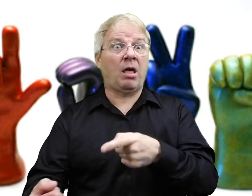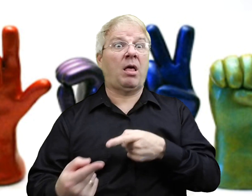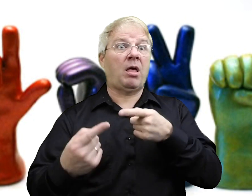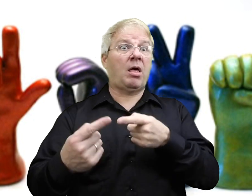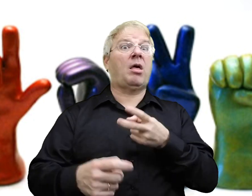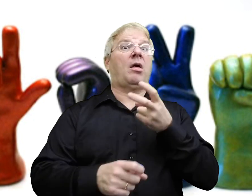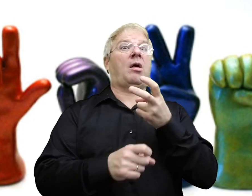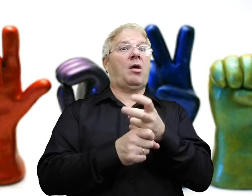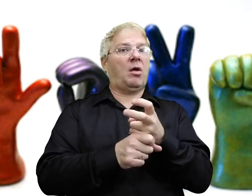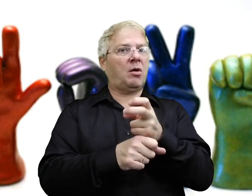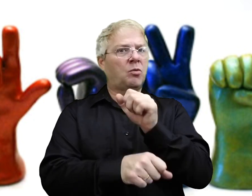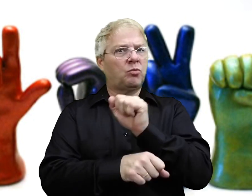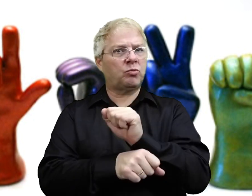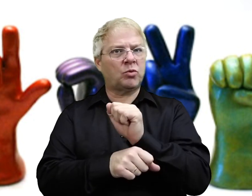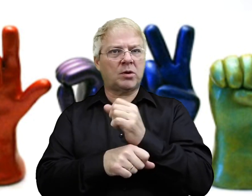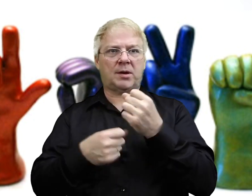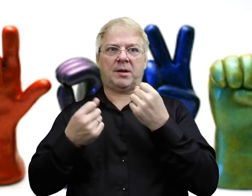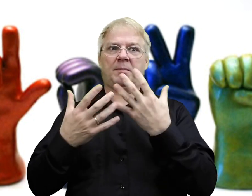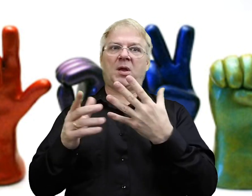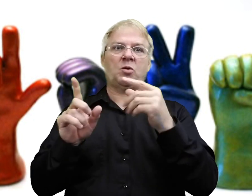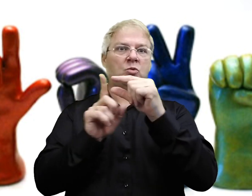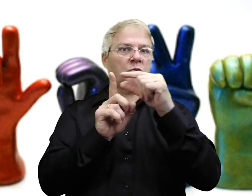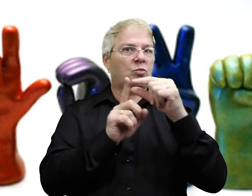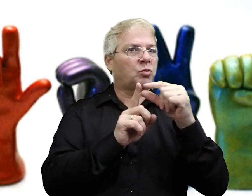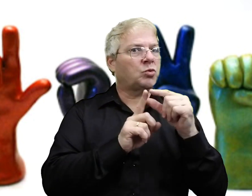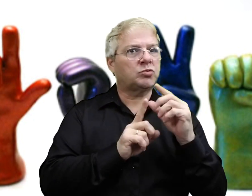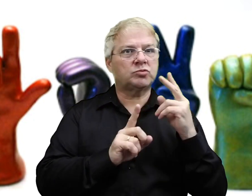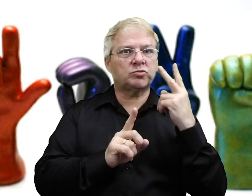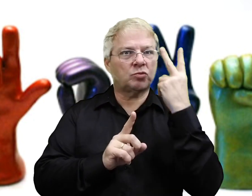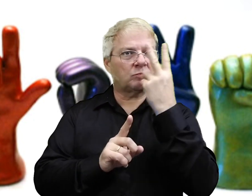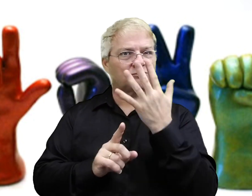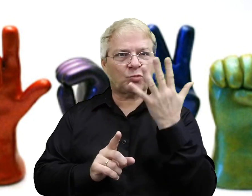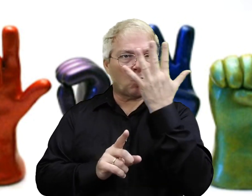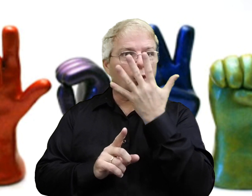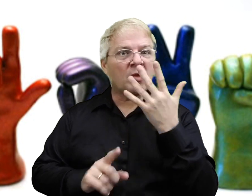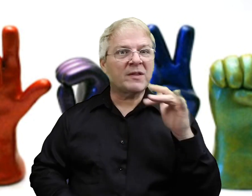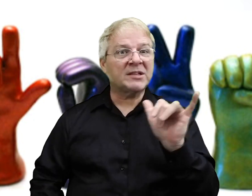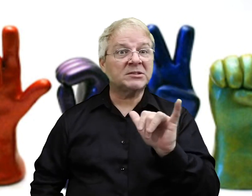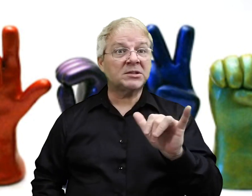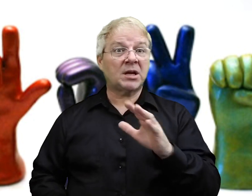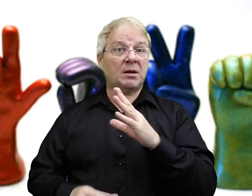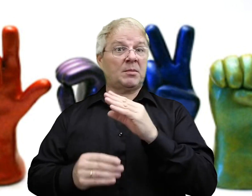trying to guess work with reading lips. It's hard work. And there are so many words that look similar.